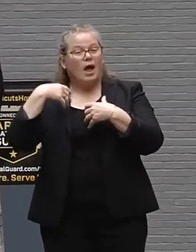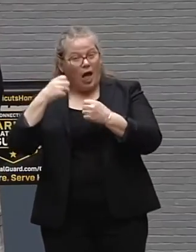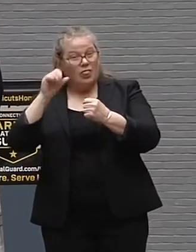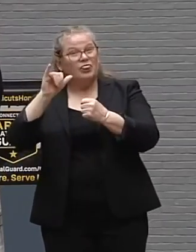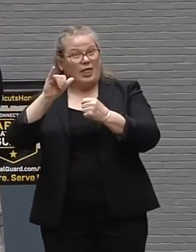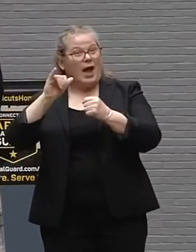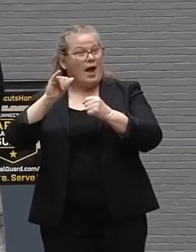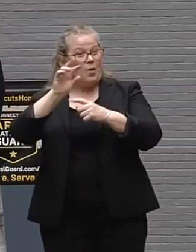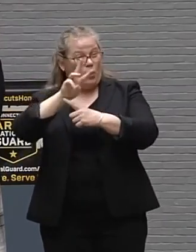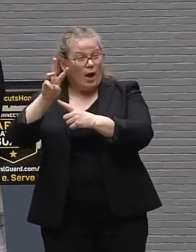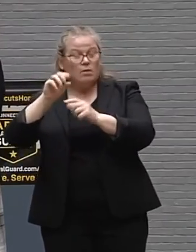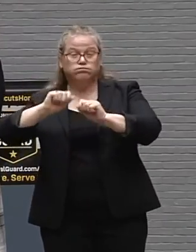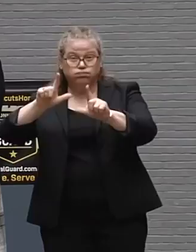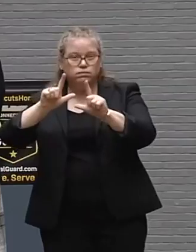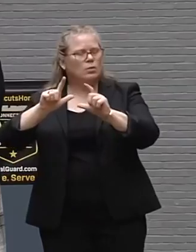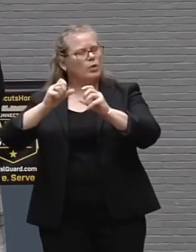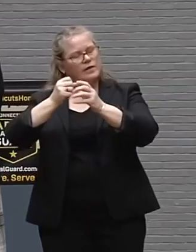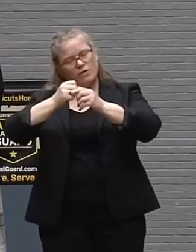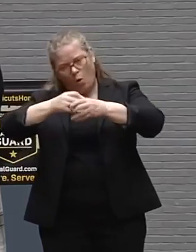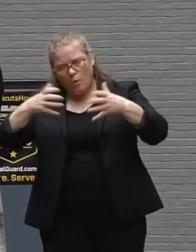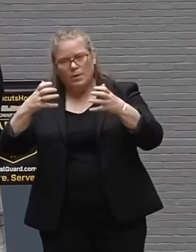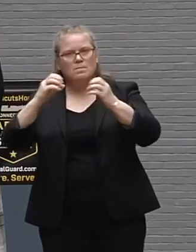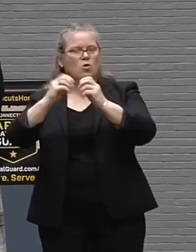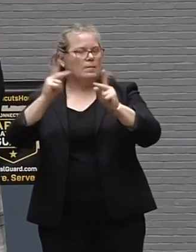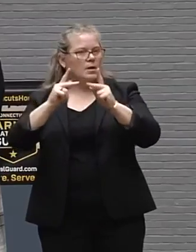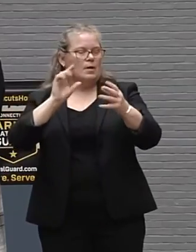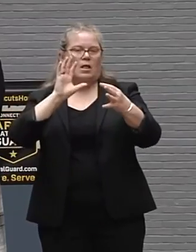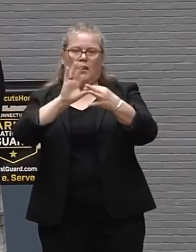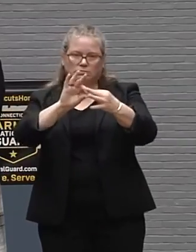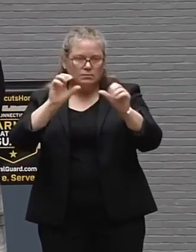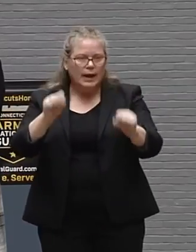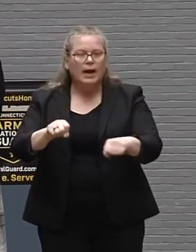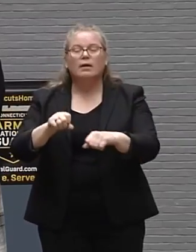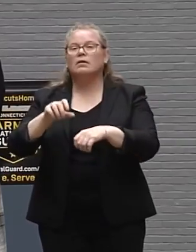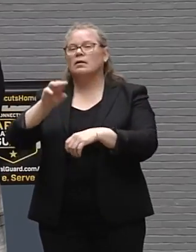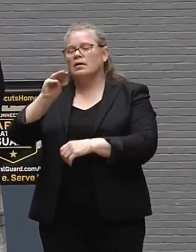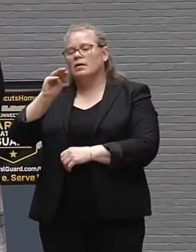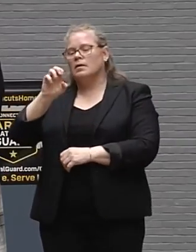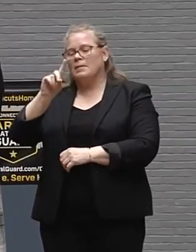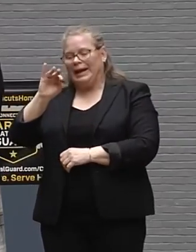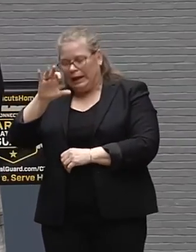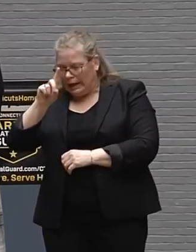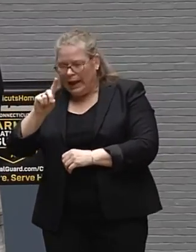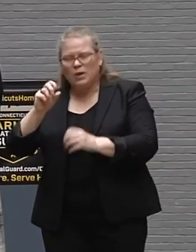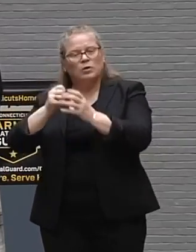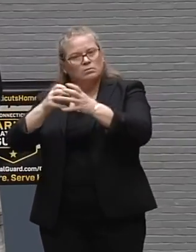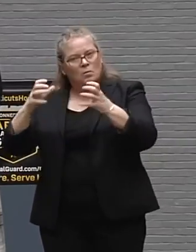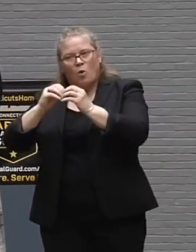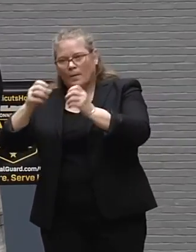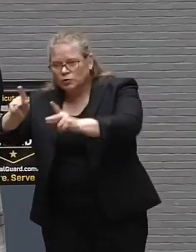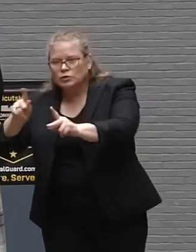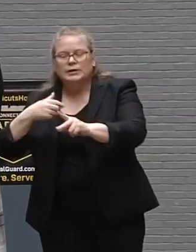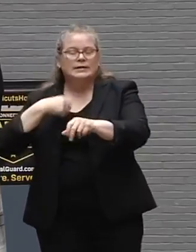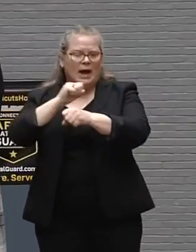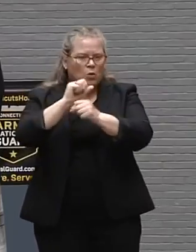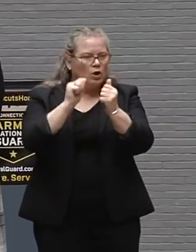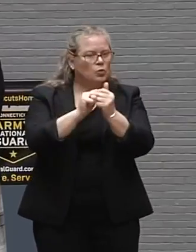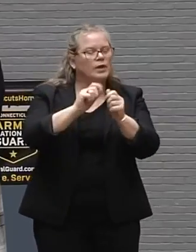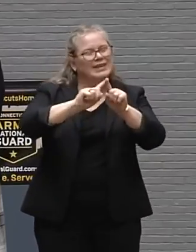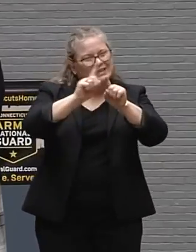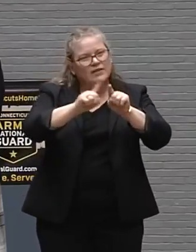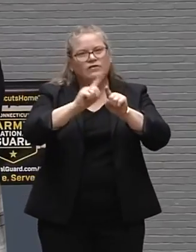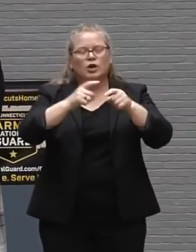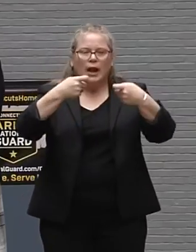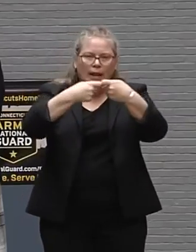We're expanding Medicaid to give more people opportunities. You're right. I've worked with all the utilities and banks doing everything we can to put a